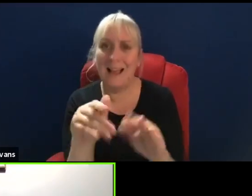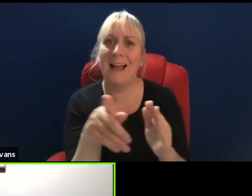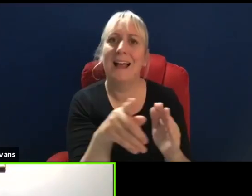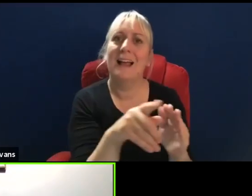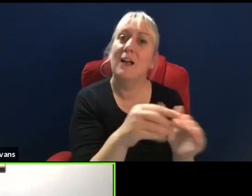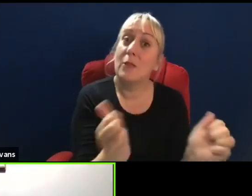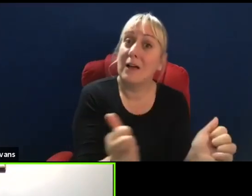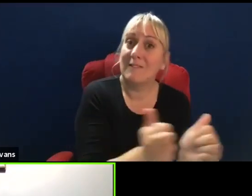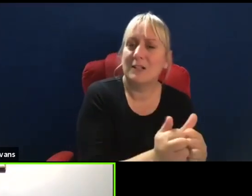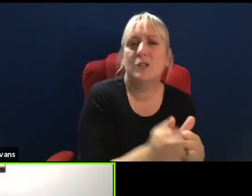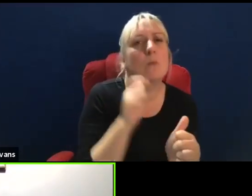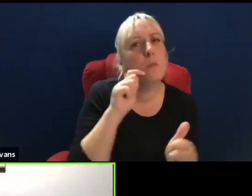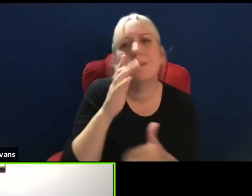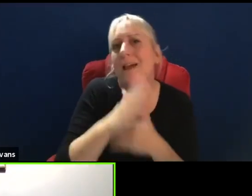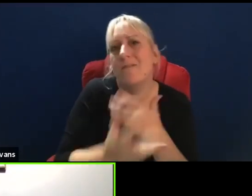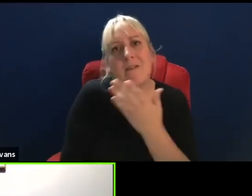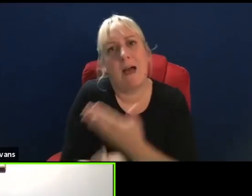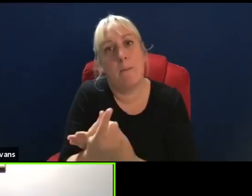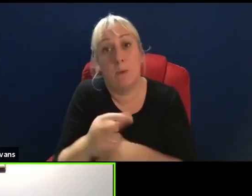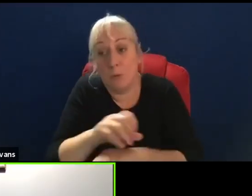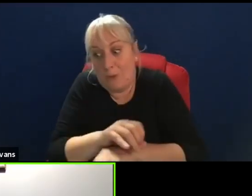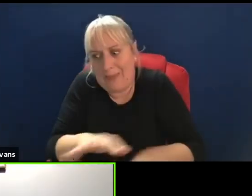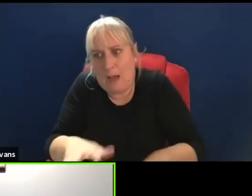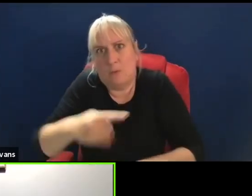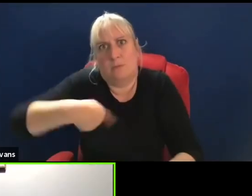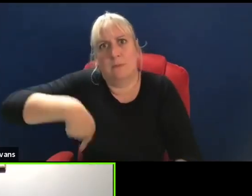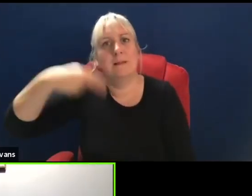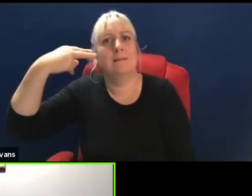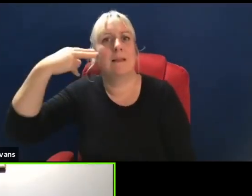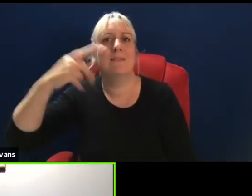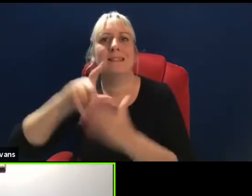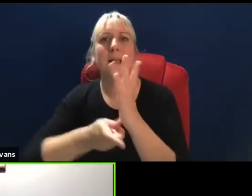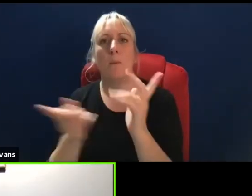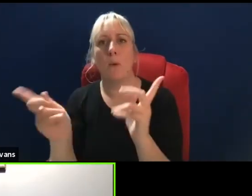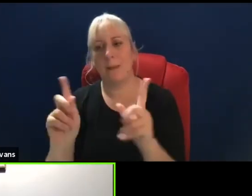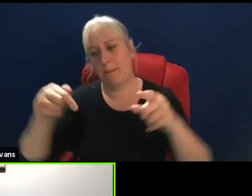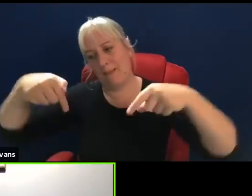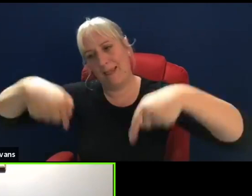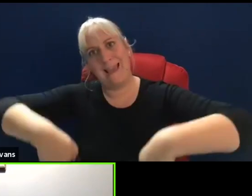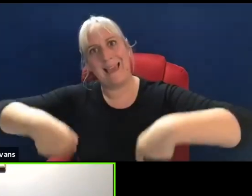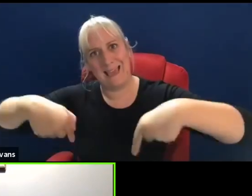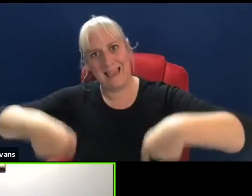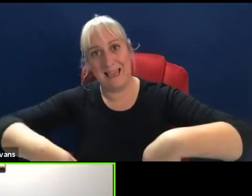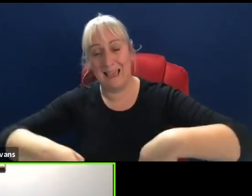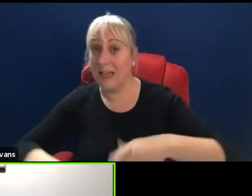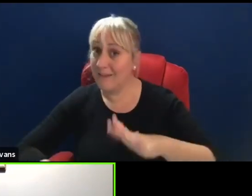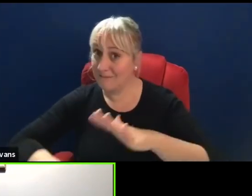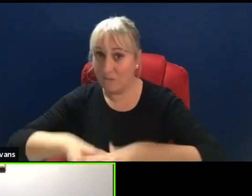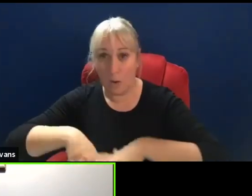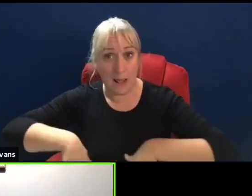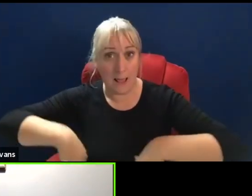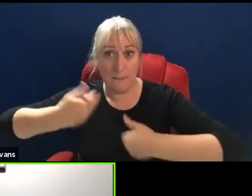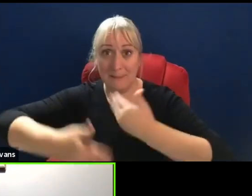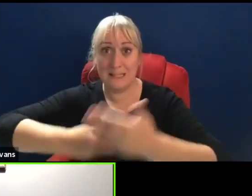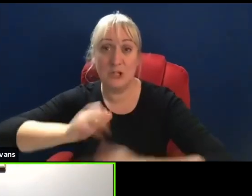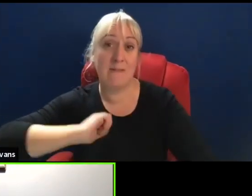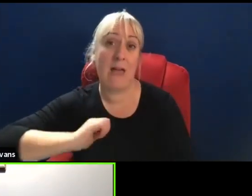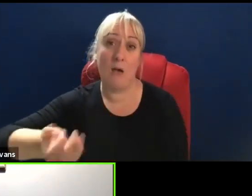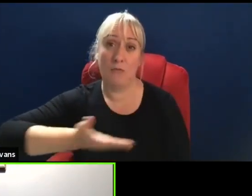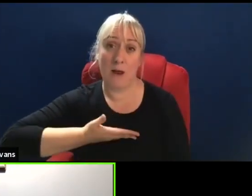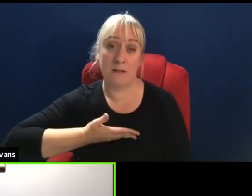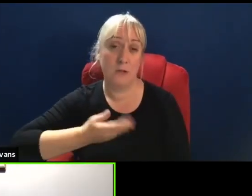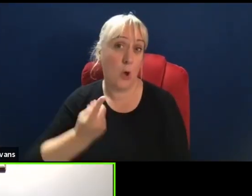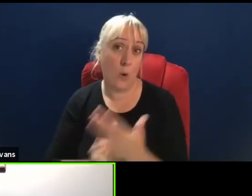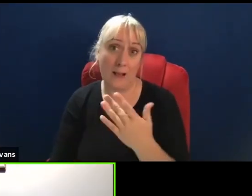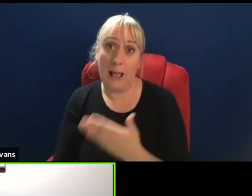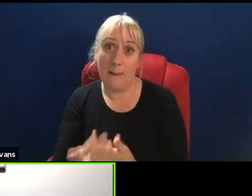deaf and disabled people's activism. And full implementation of our rights will only happen with our activism